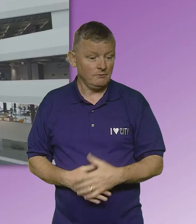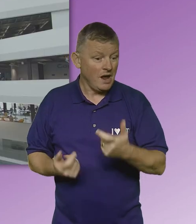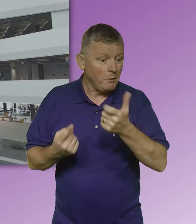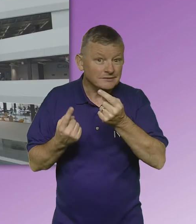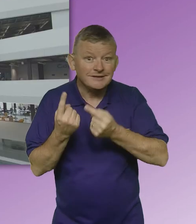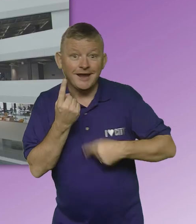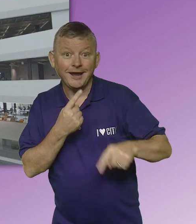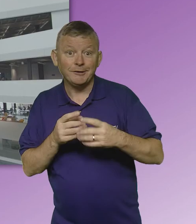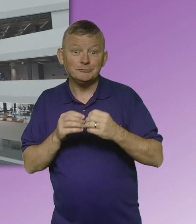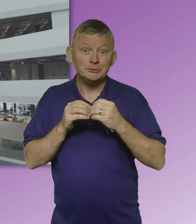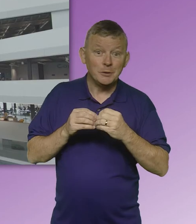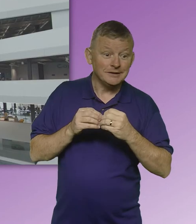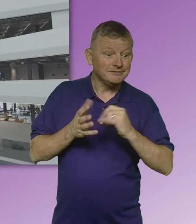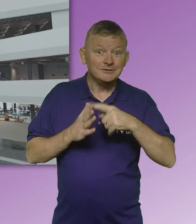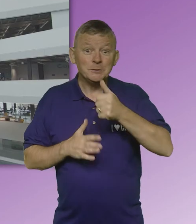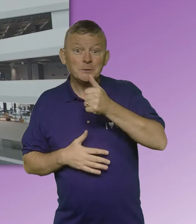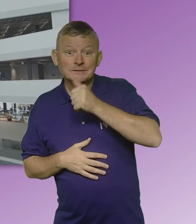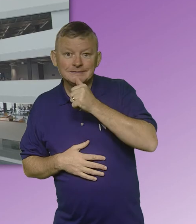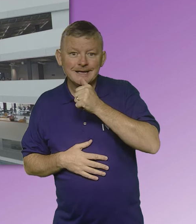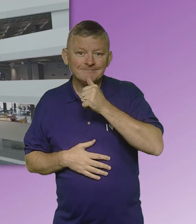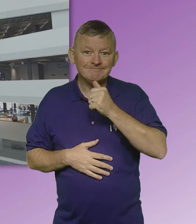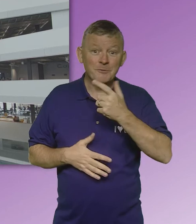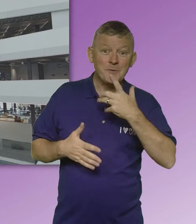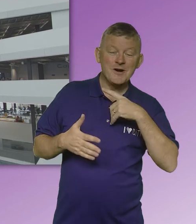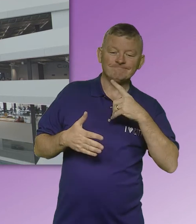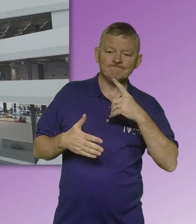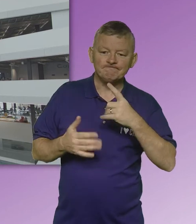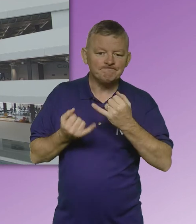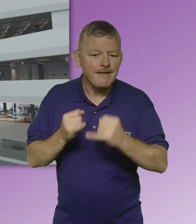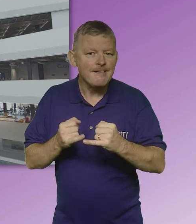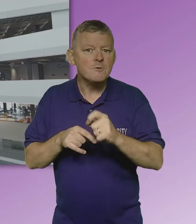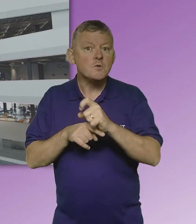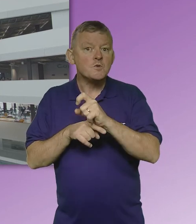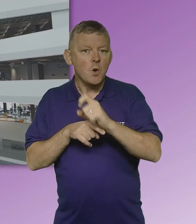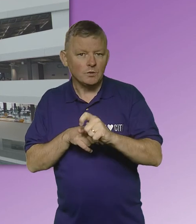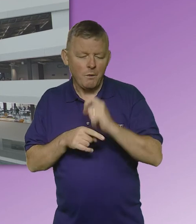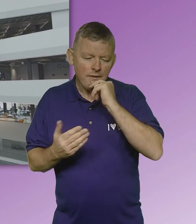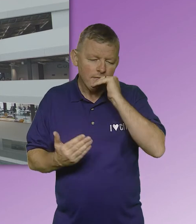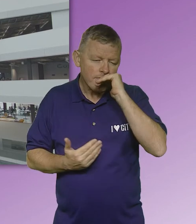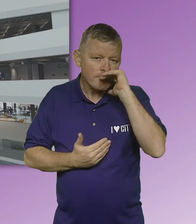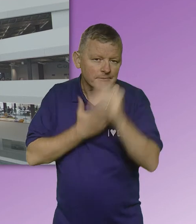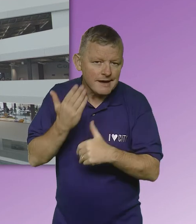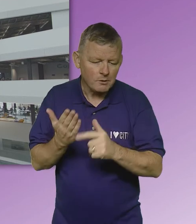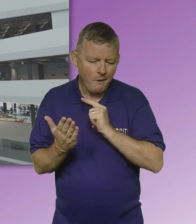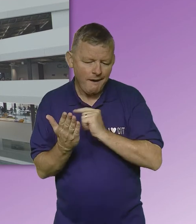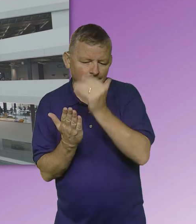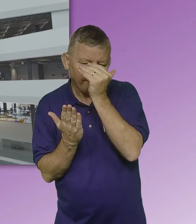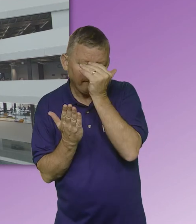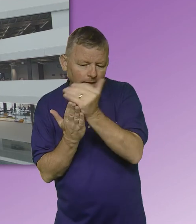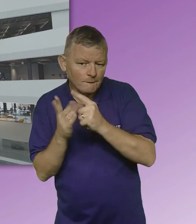Careers advice, support and guidance for applicants who are BSL users and who may be unsuccessful in gaining entry